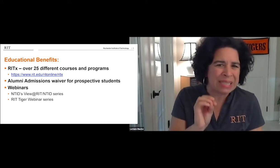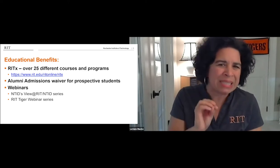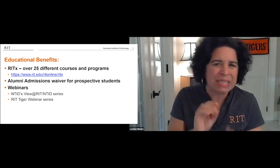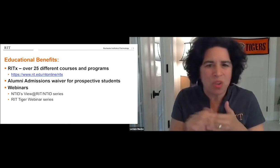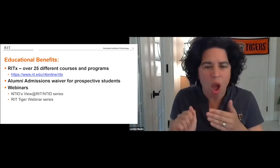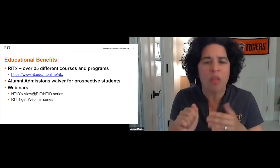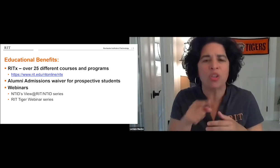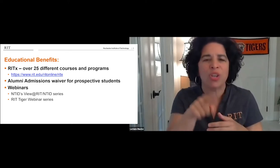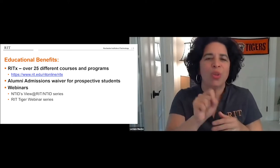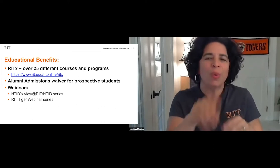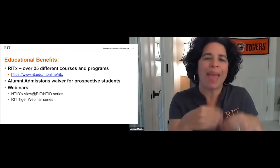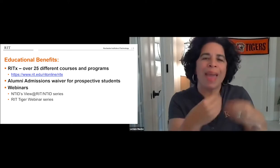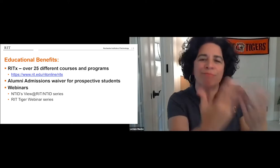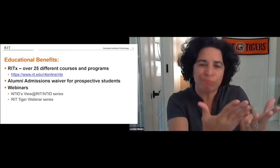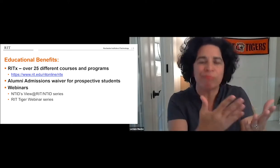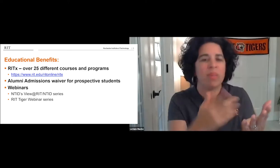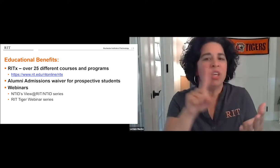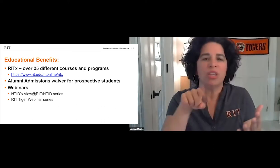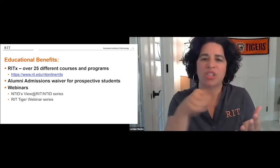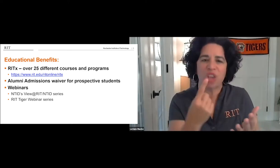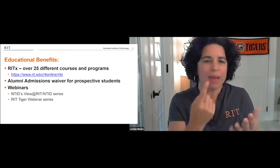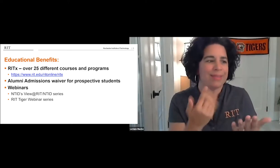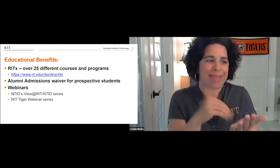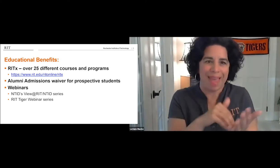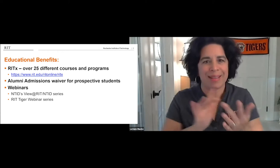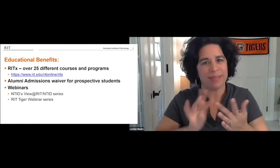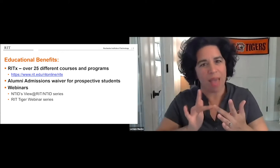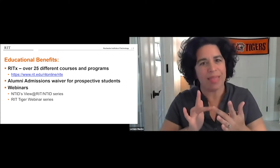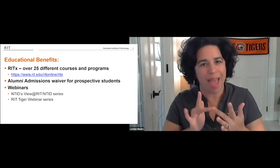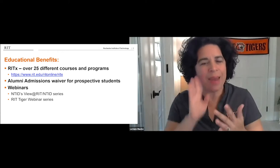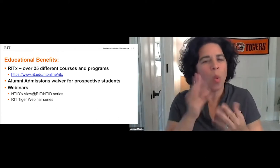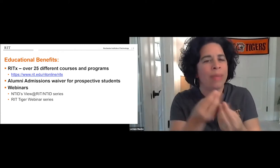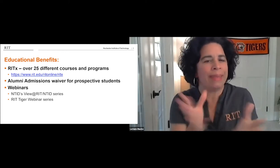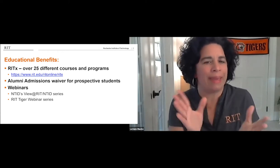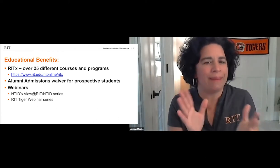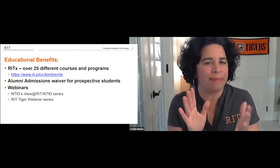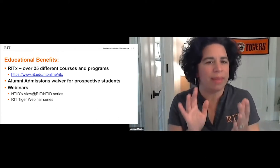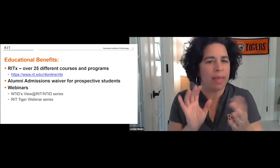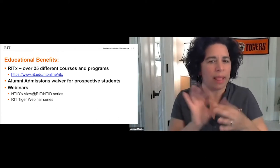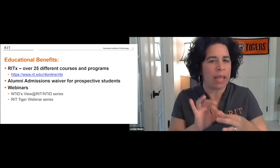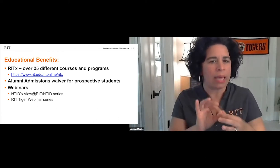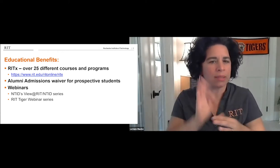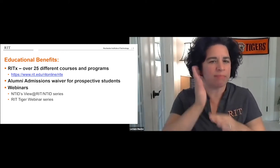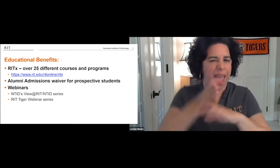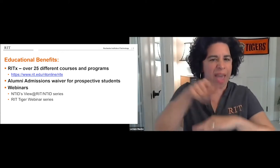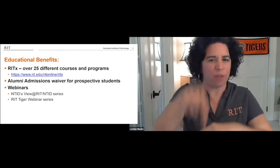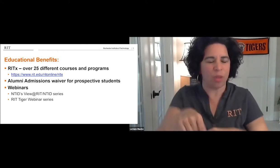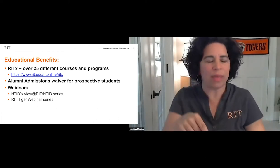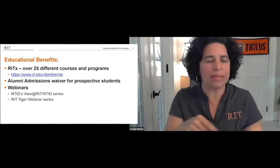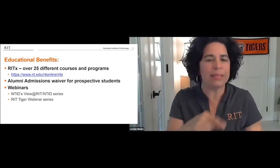I'm going to assume it's about $60 and you can offer that waiver. It's done online. I'll provide